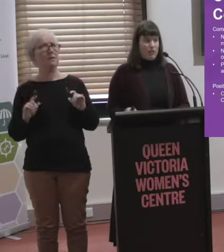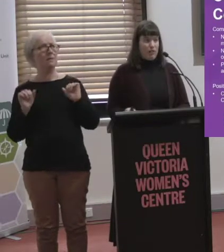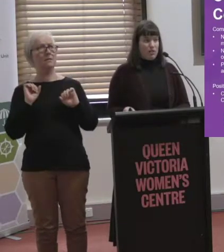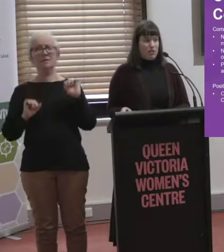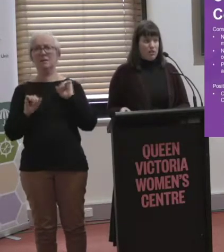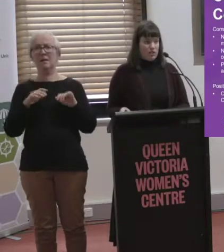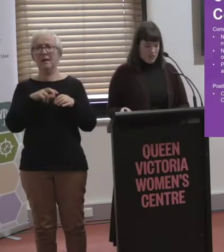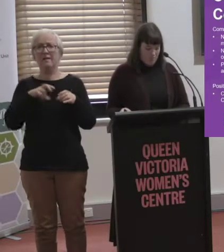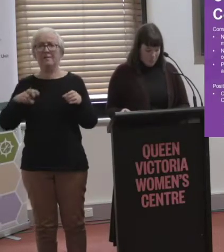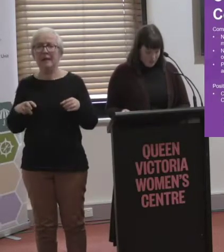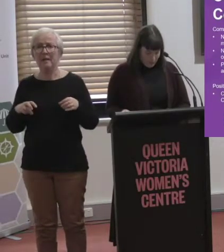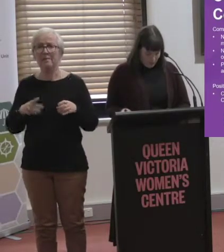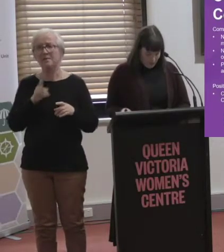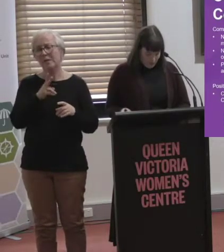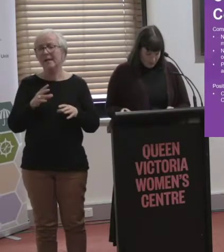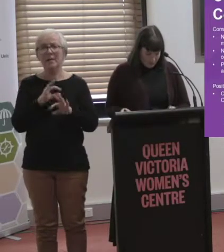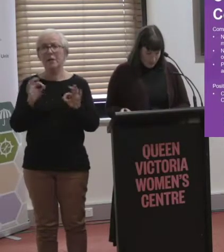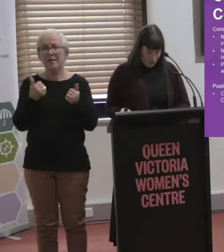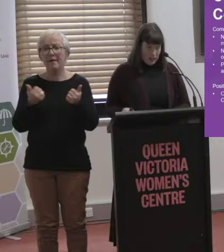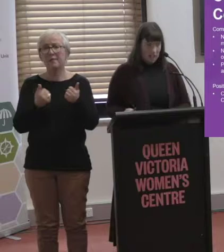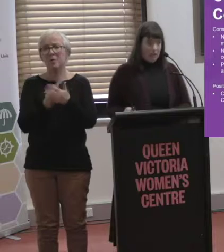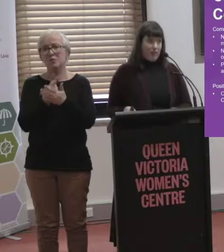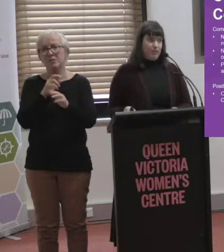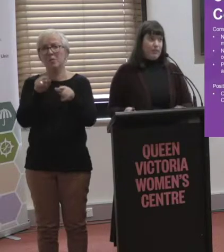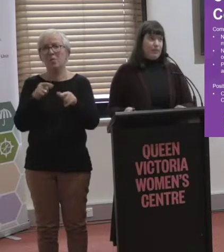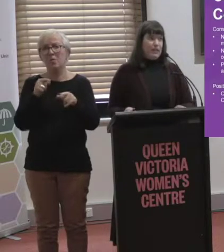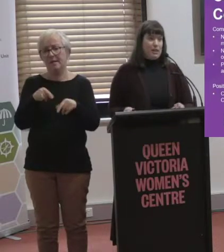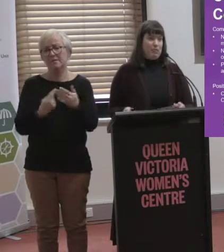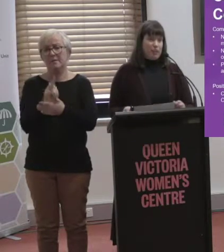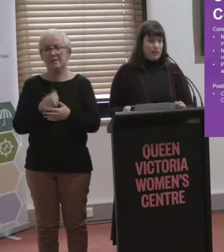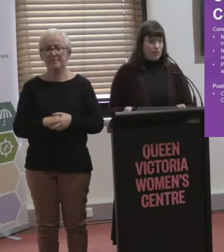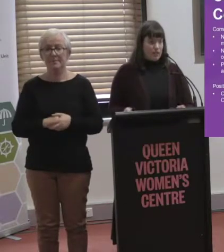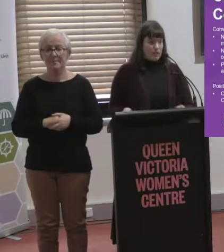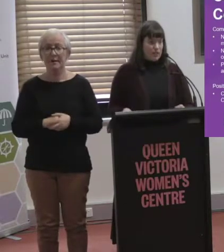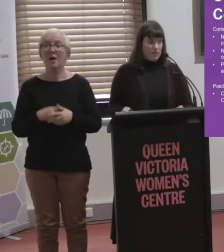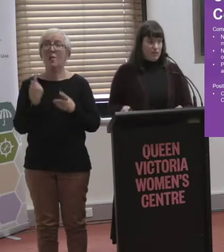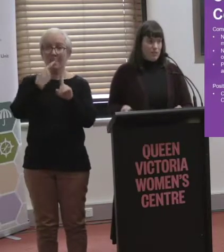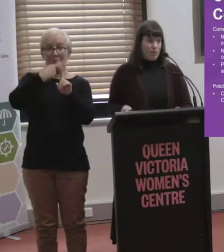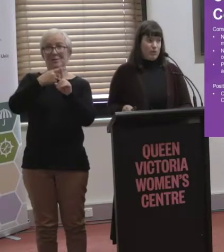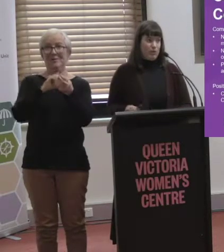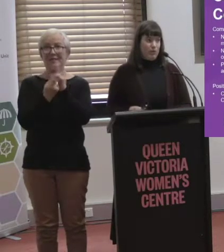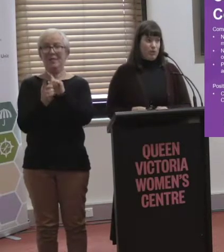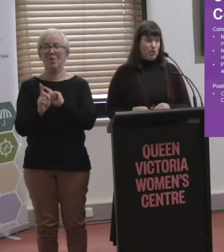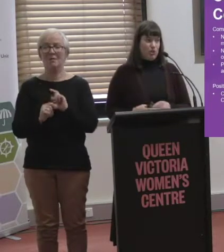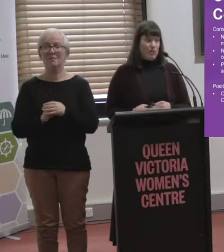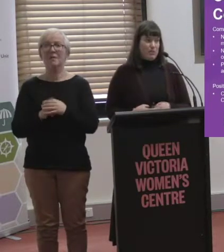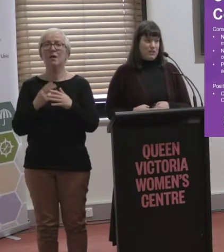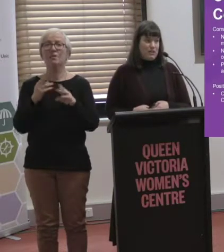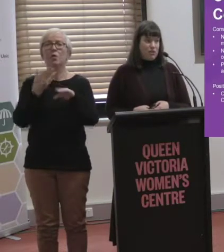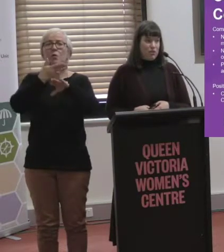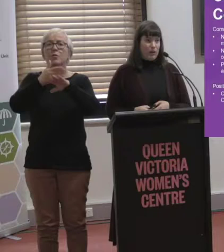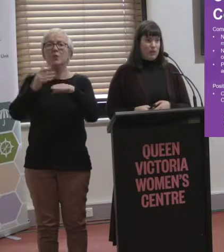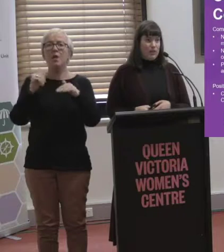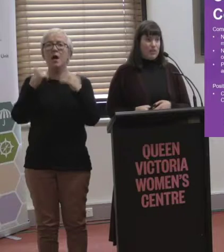again, for consultation. The only example of positive consultation that we had was for the new high